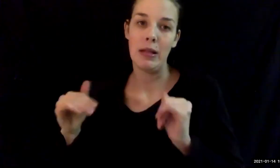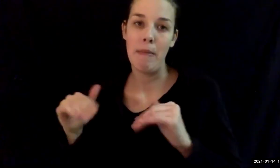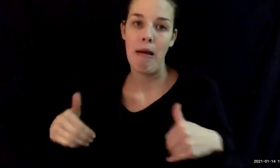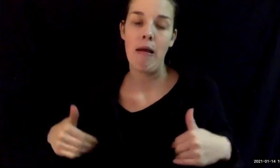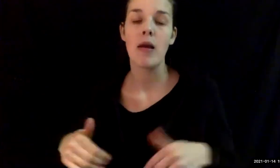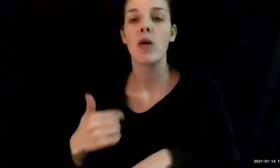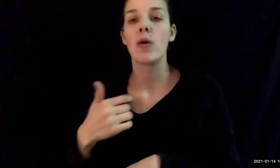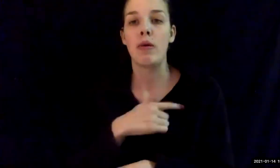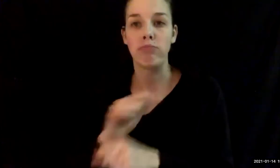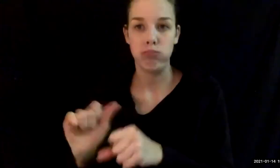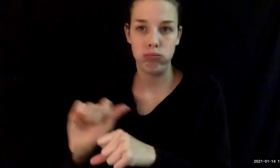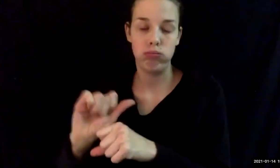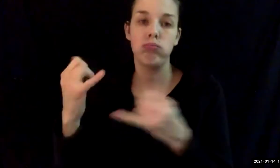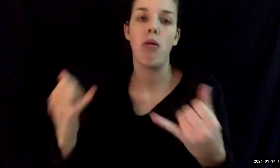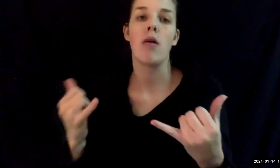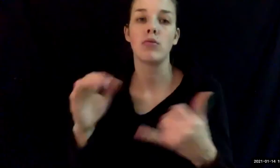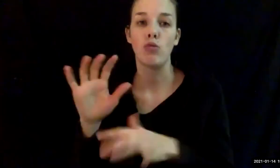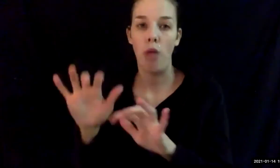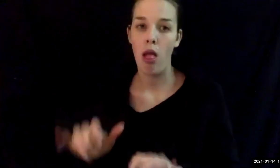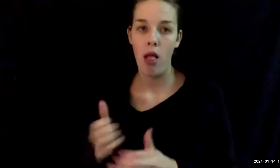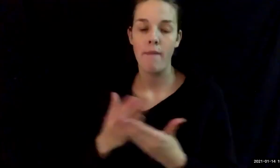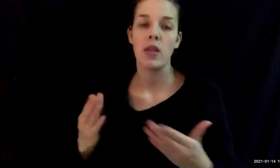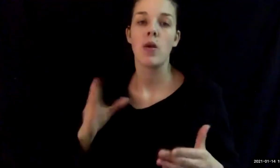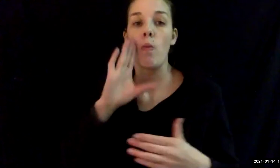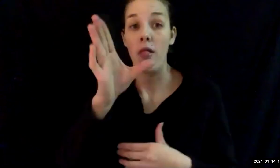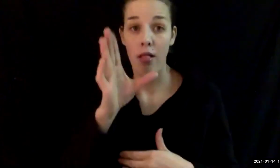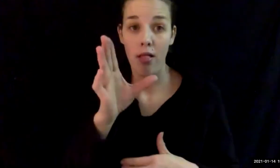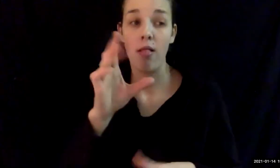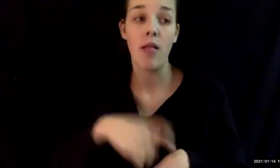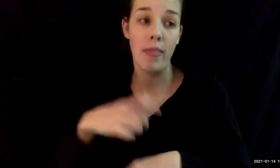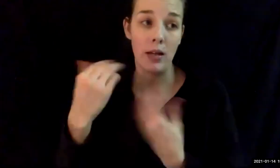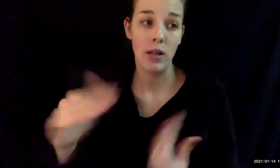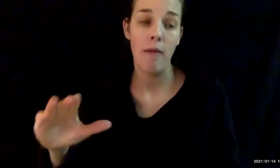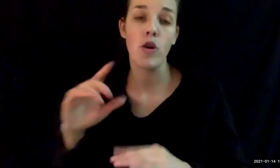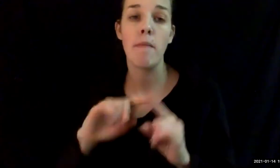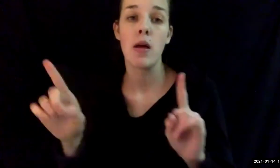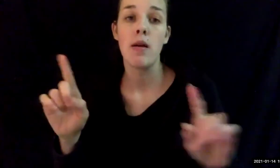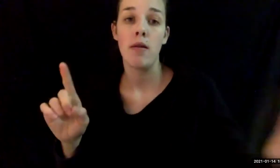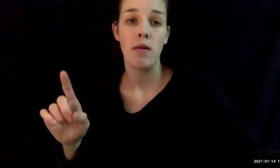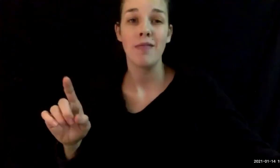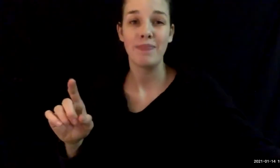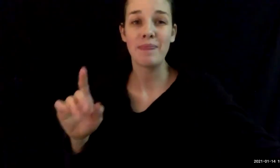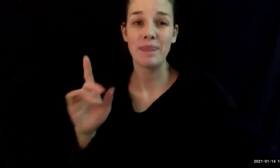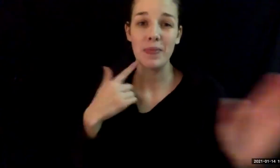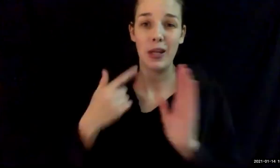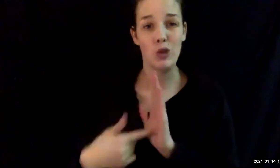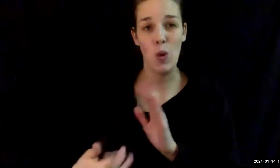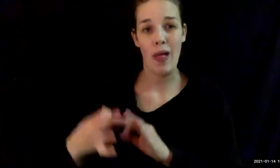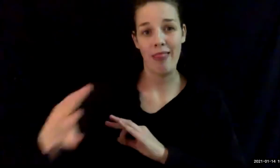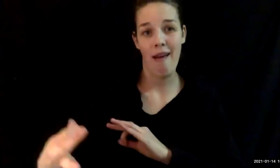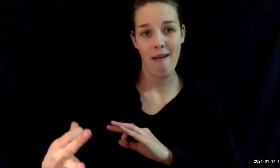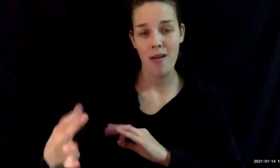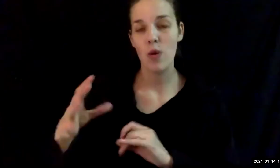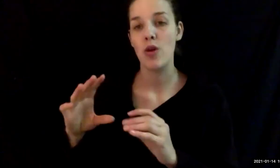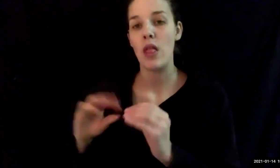They are working right now to get all those entered and they will be entered in that time frame but that does show a lag when you look at those